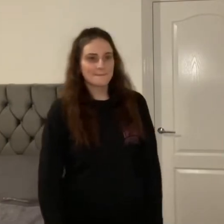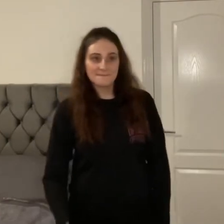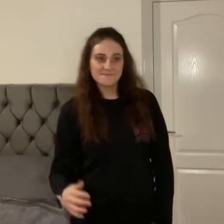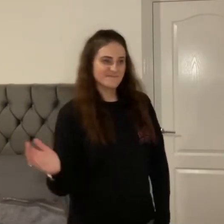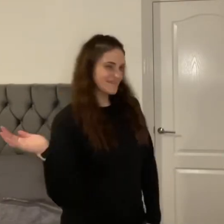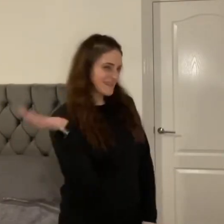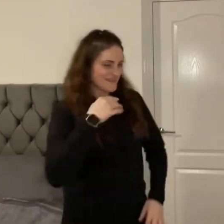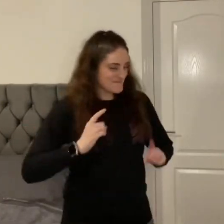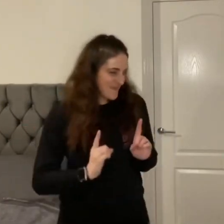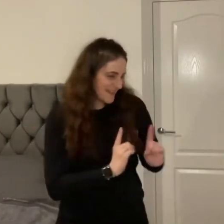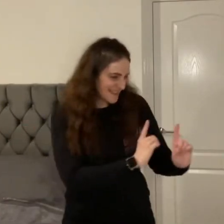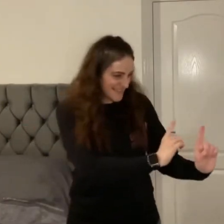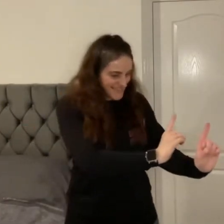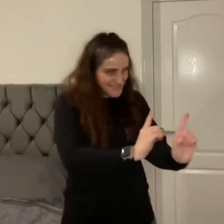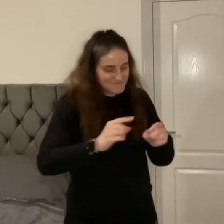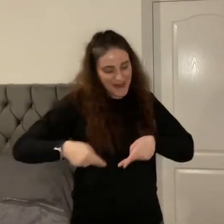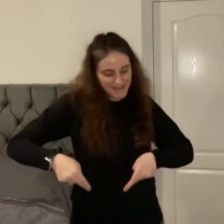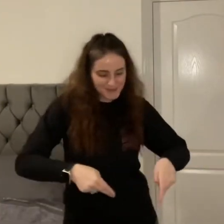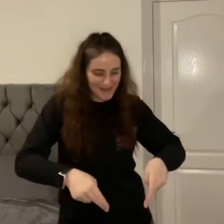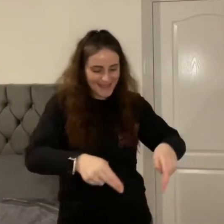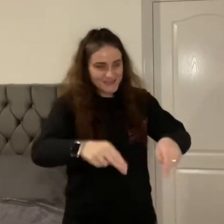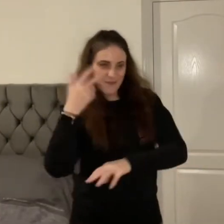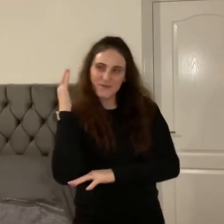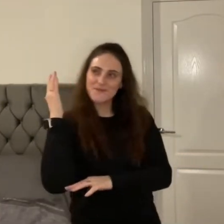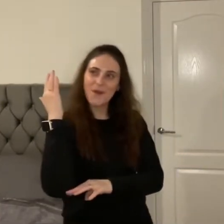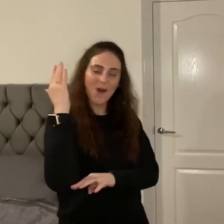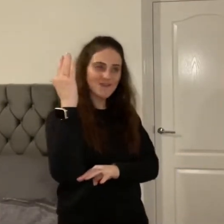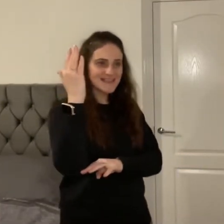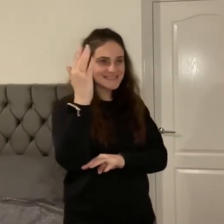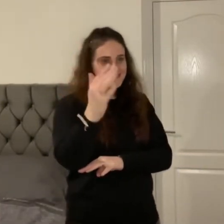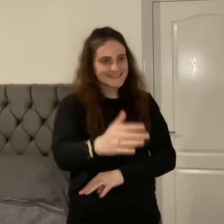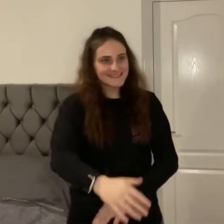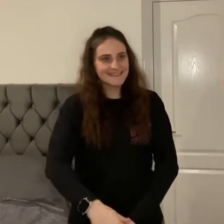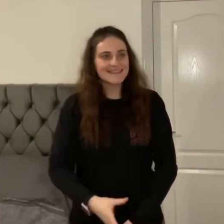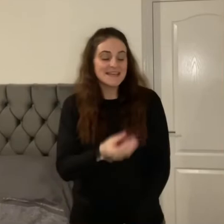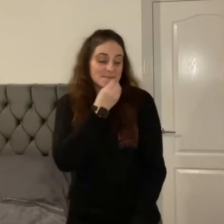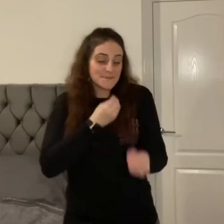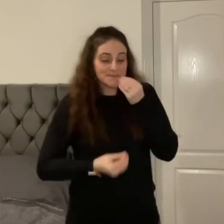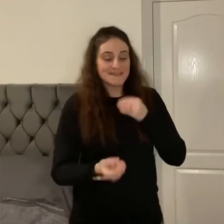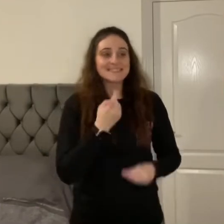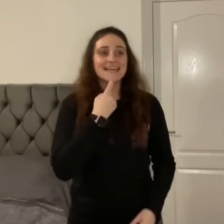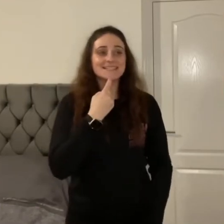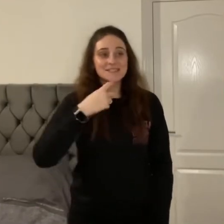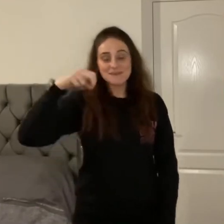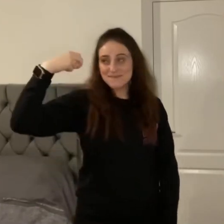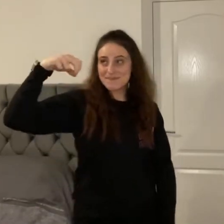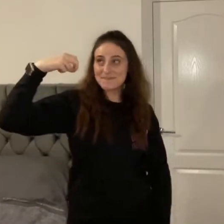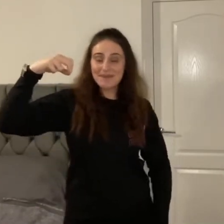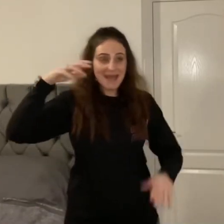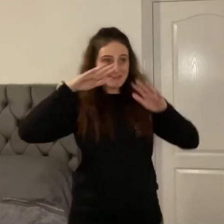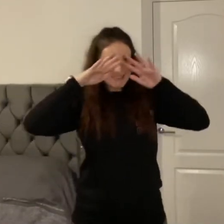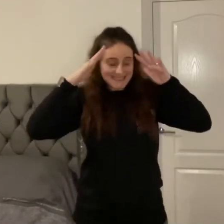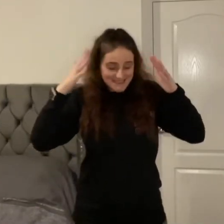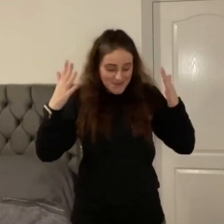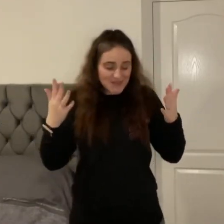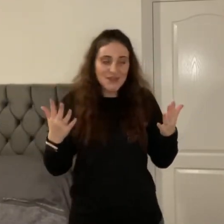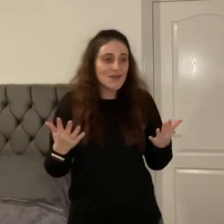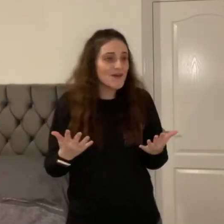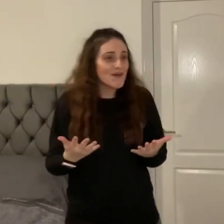Come run the hidden pine trails of the forest. Come taste the sun sweet berries of the earth.